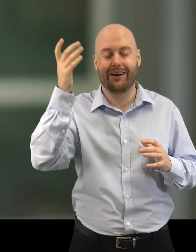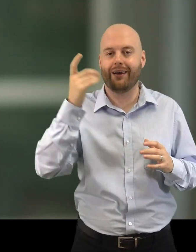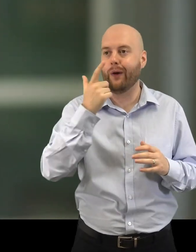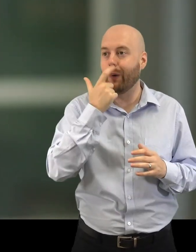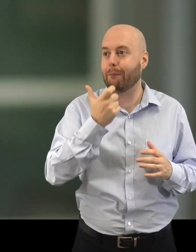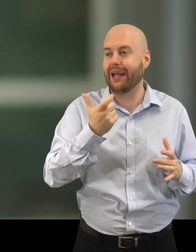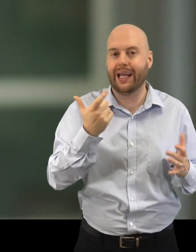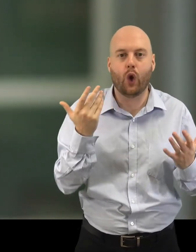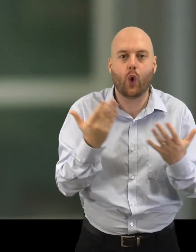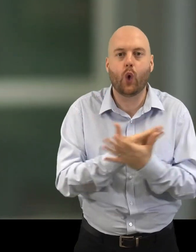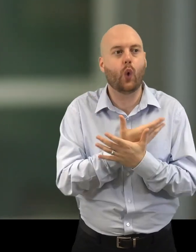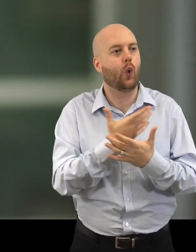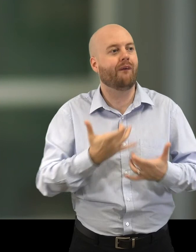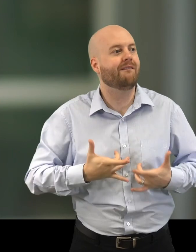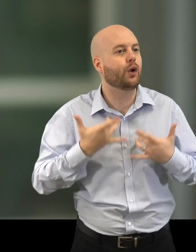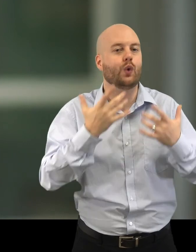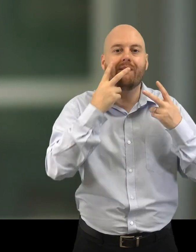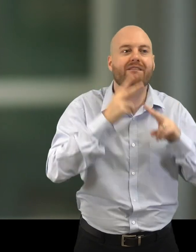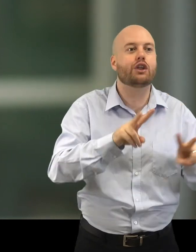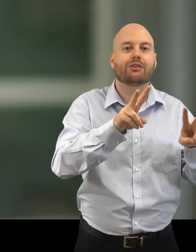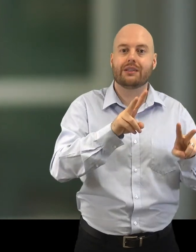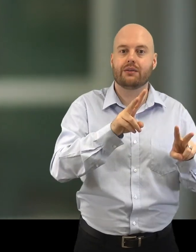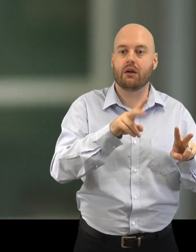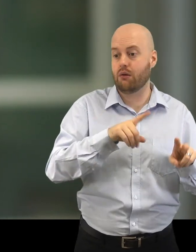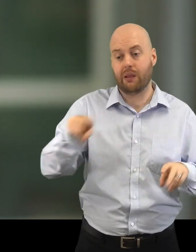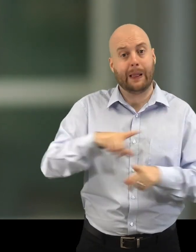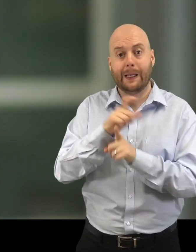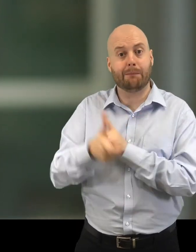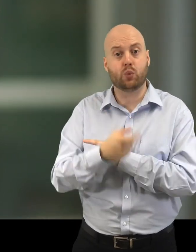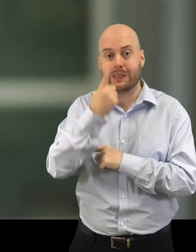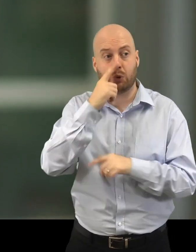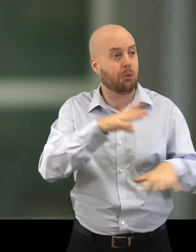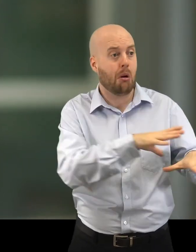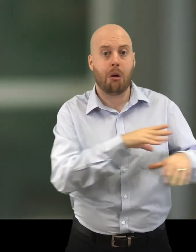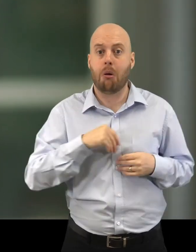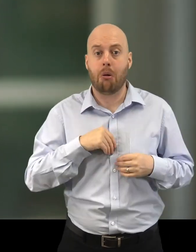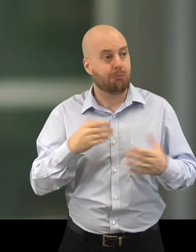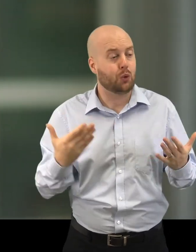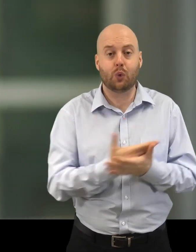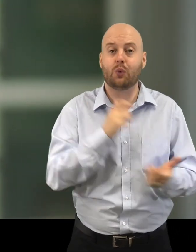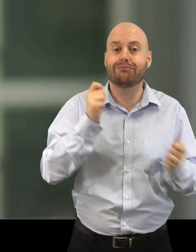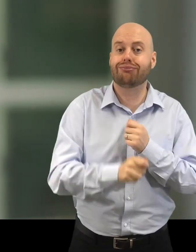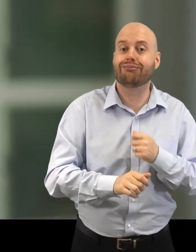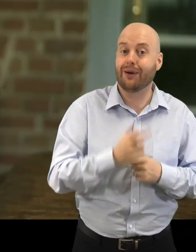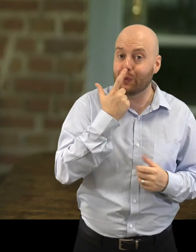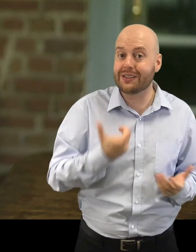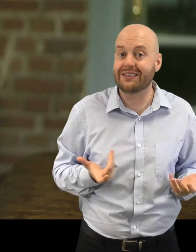reality or it might be a new vision for a whole community. And then,